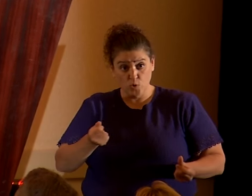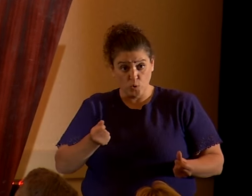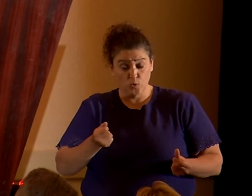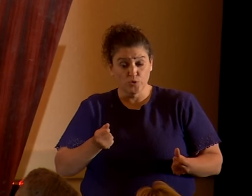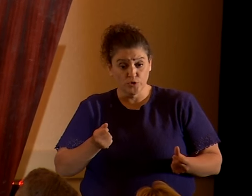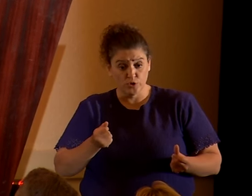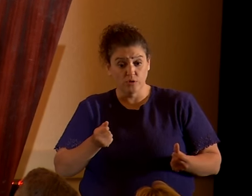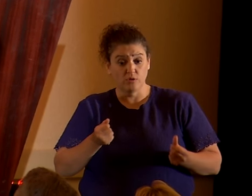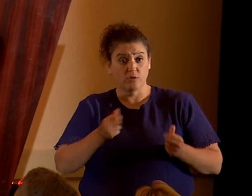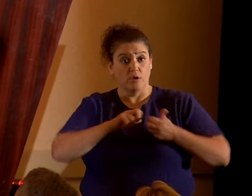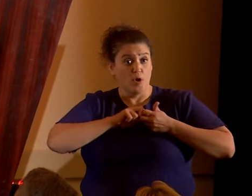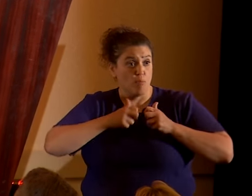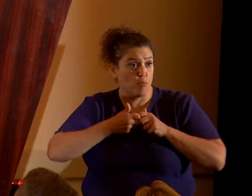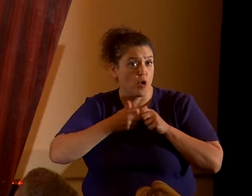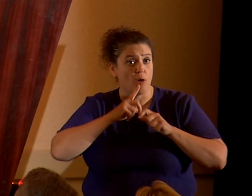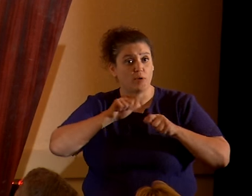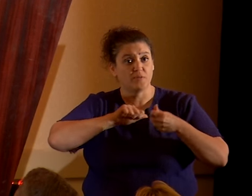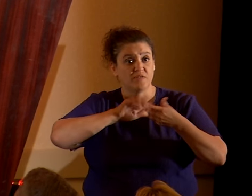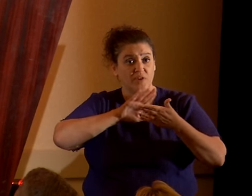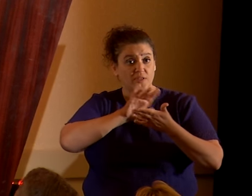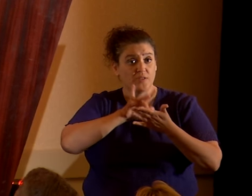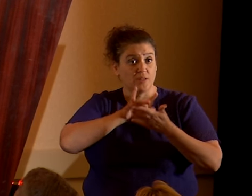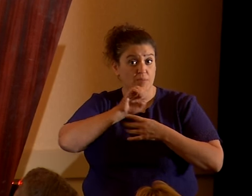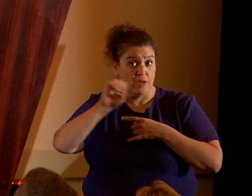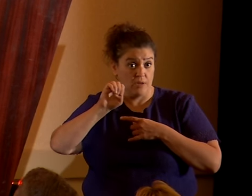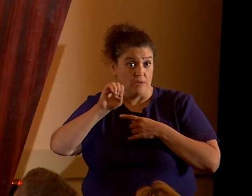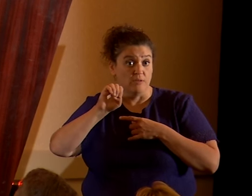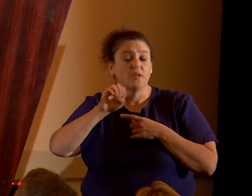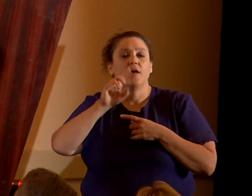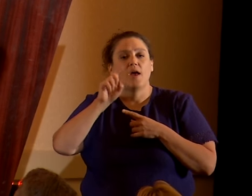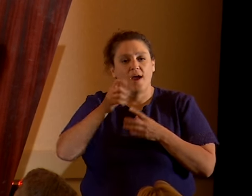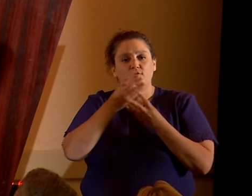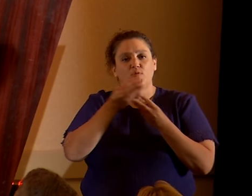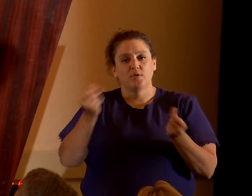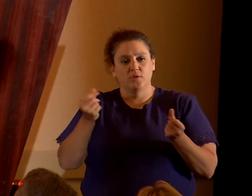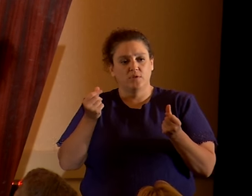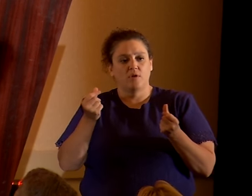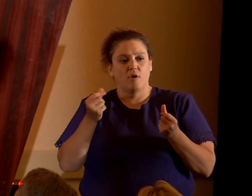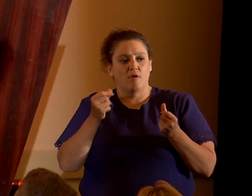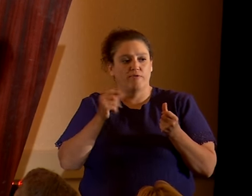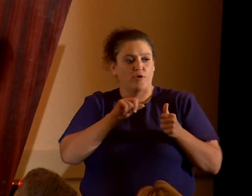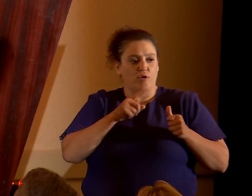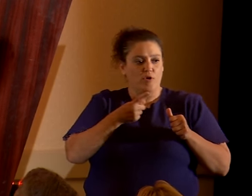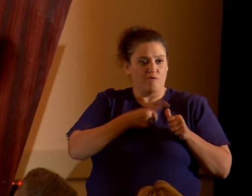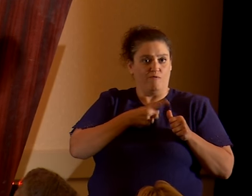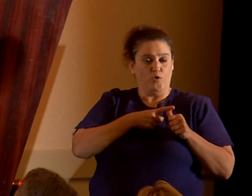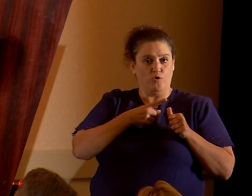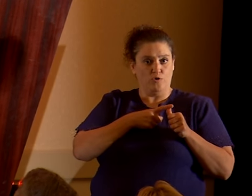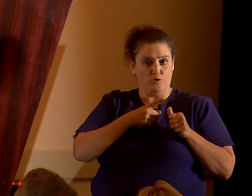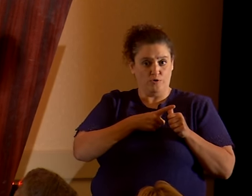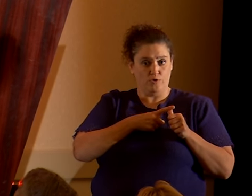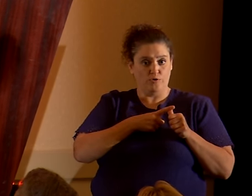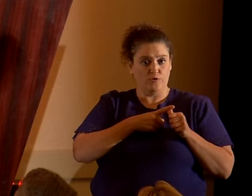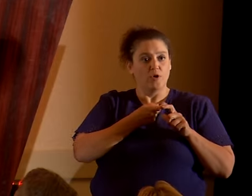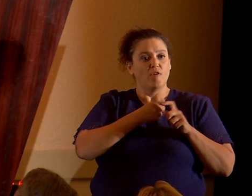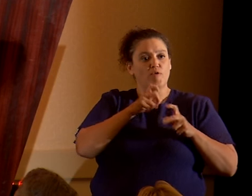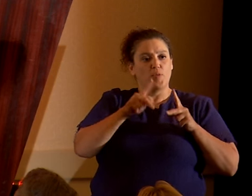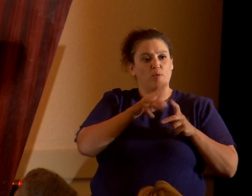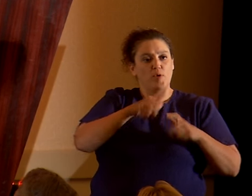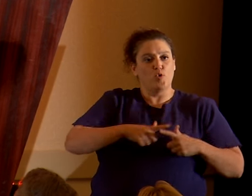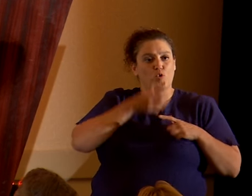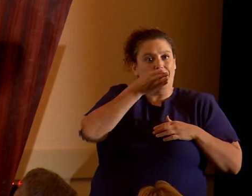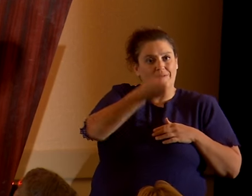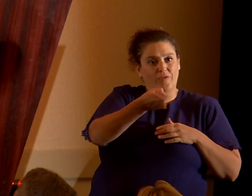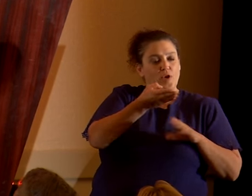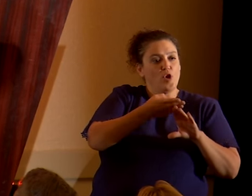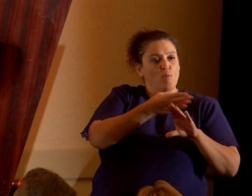problems facing the Middle East have to be solved within, first the people from within in that part of the world before